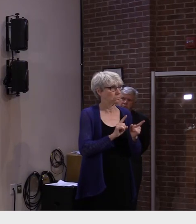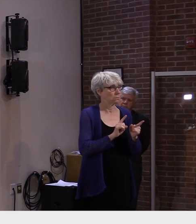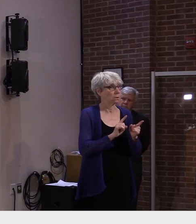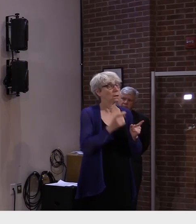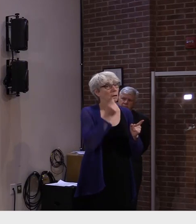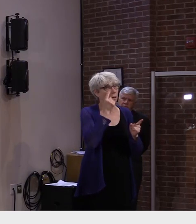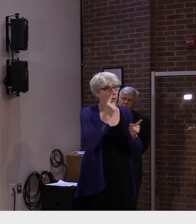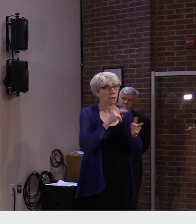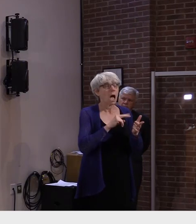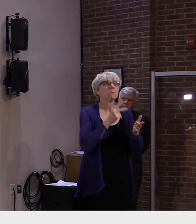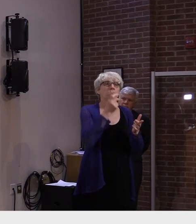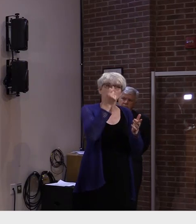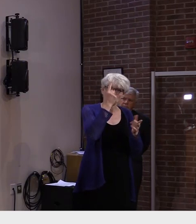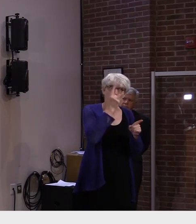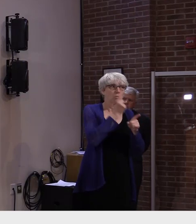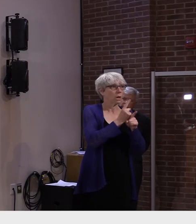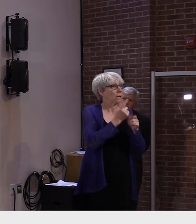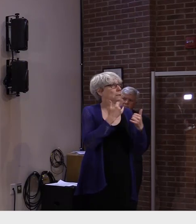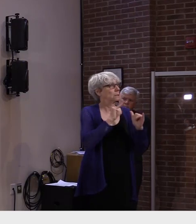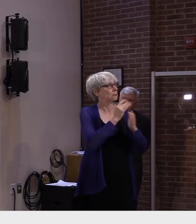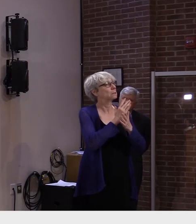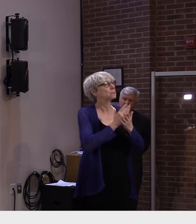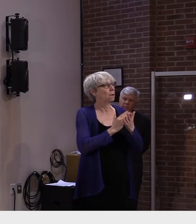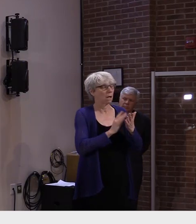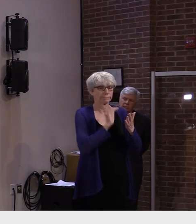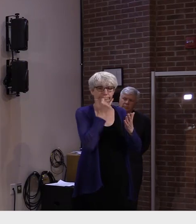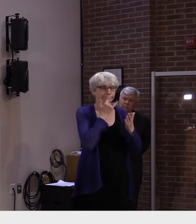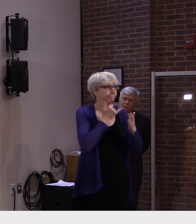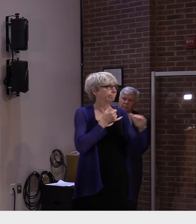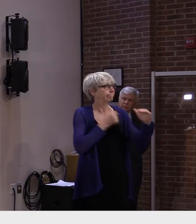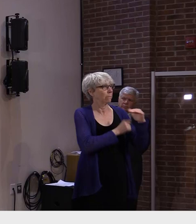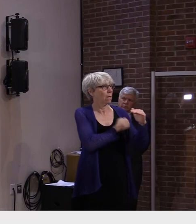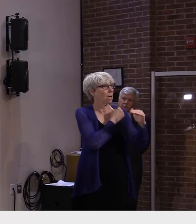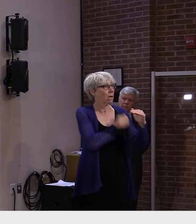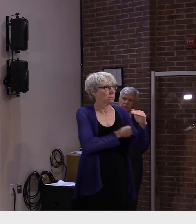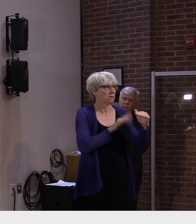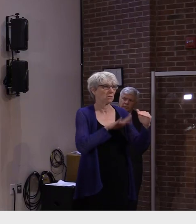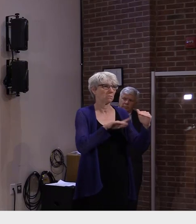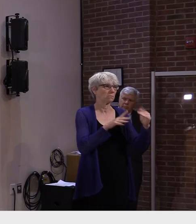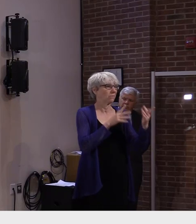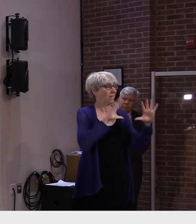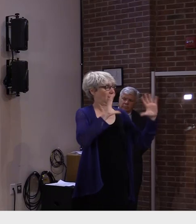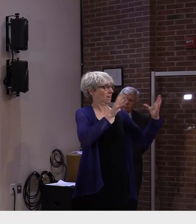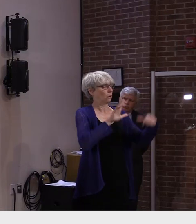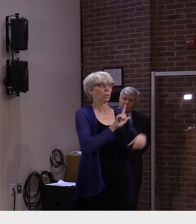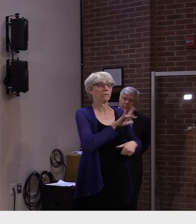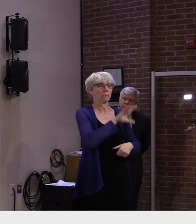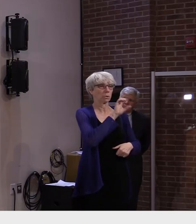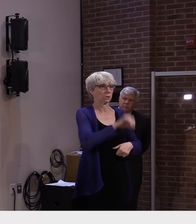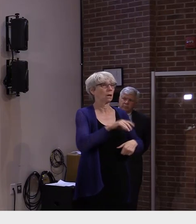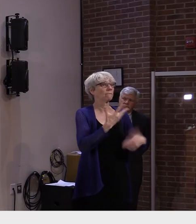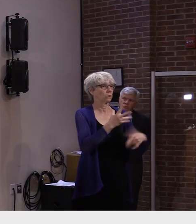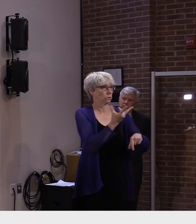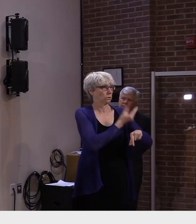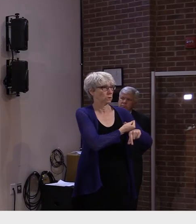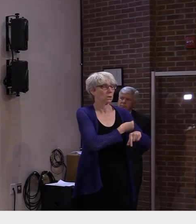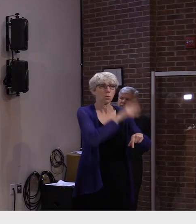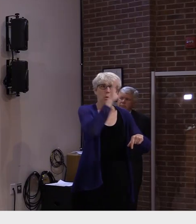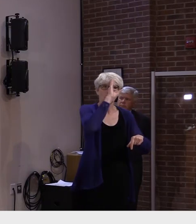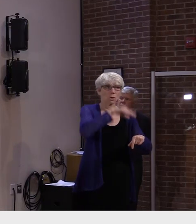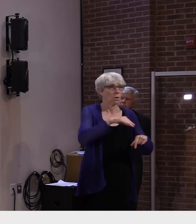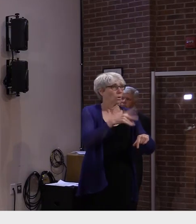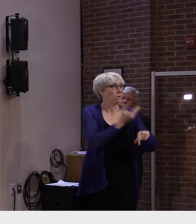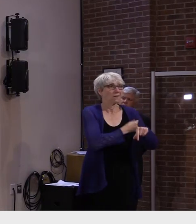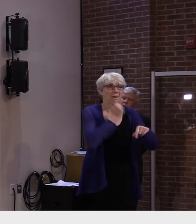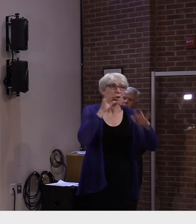100% effective. We said the vaccines were 85% effective, Pfizer and Moderna, I